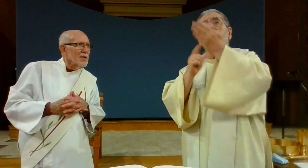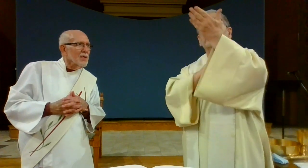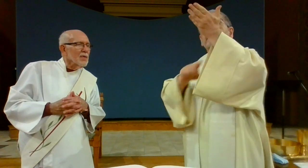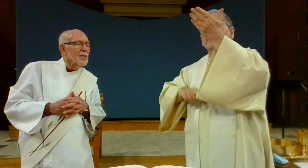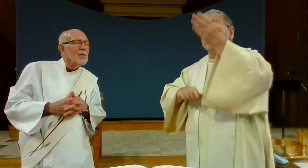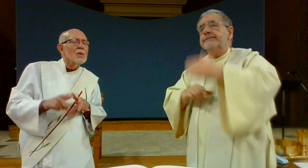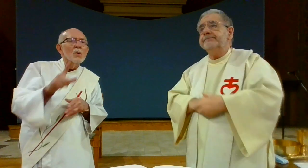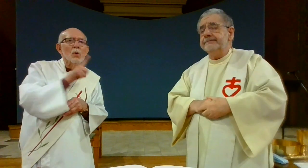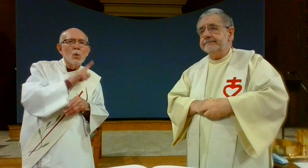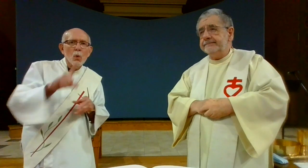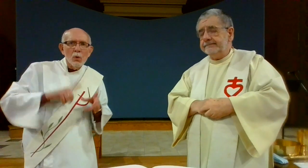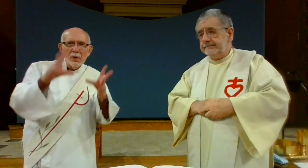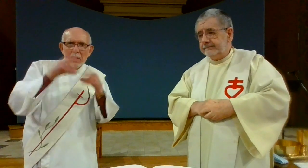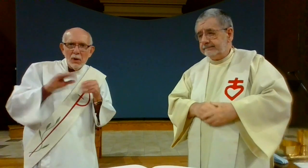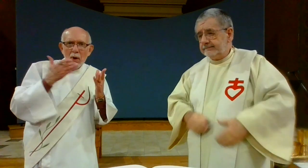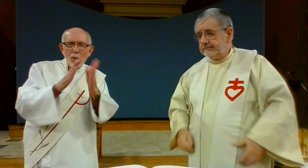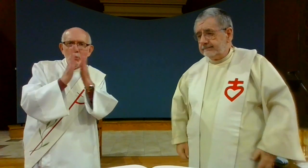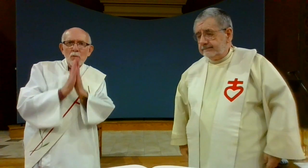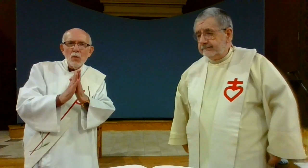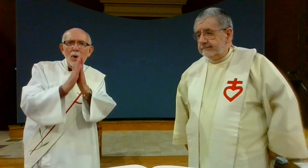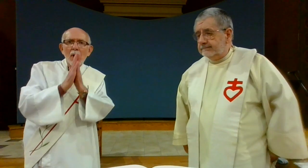we offer this prayer to the lord lord receive our prayer